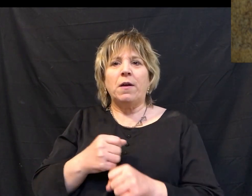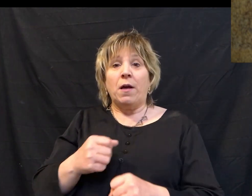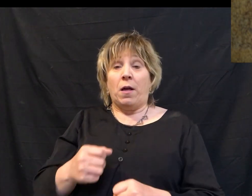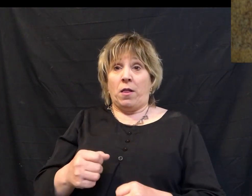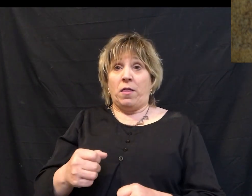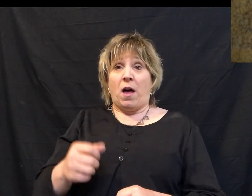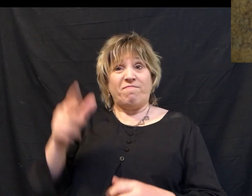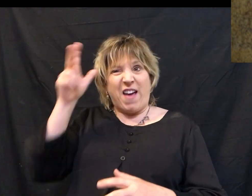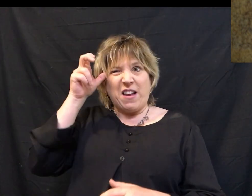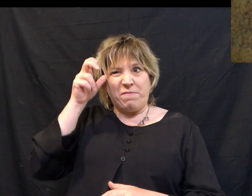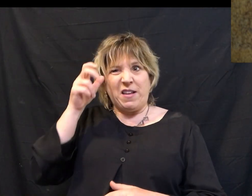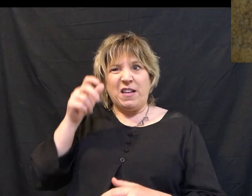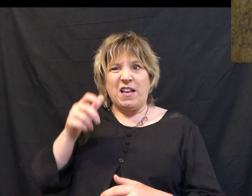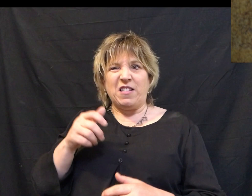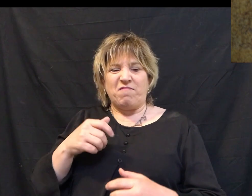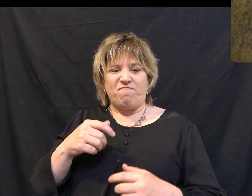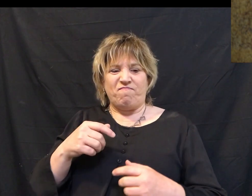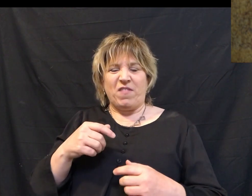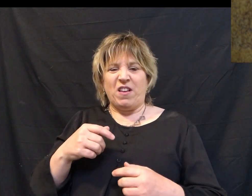the enemy of our soul is fighting me on,